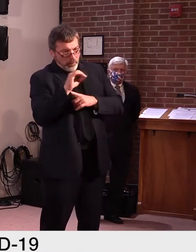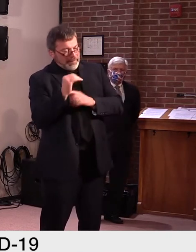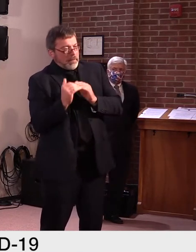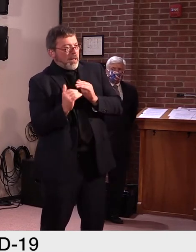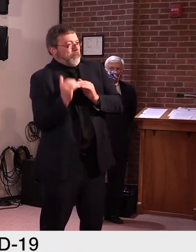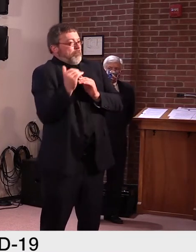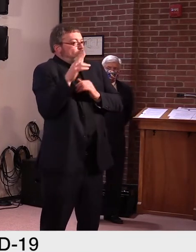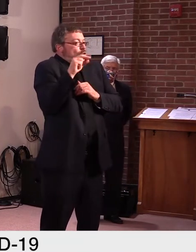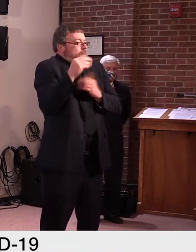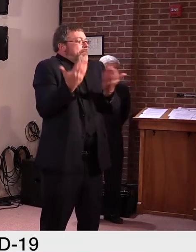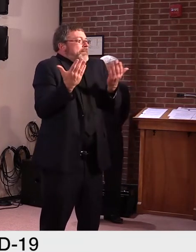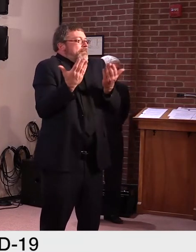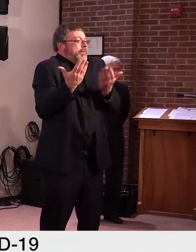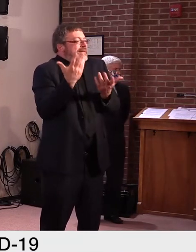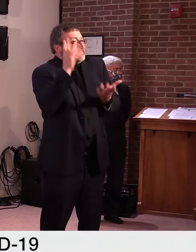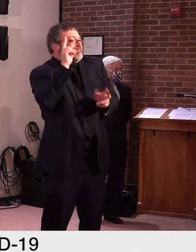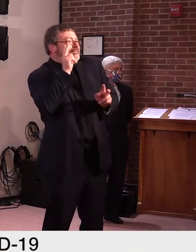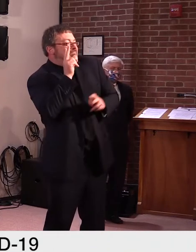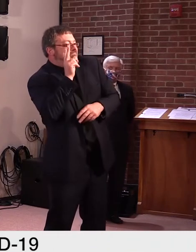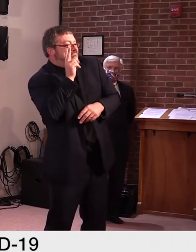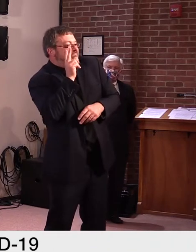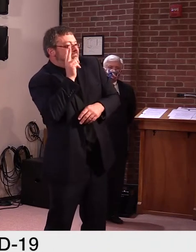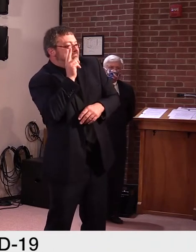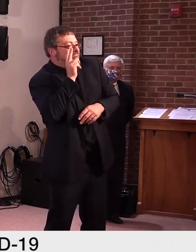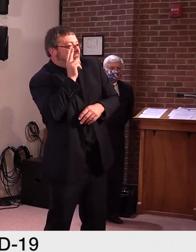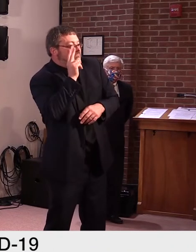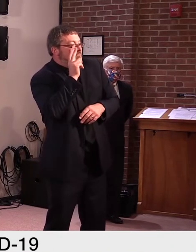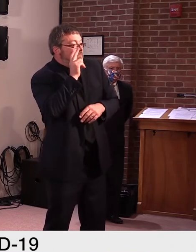uh, this is going to be a long winter. Thank you.